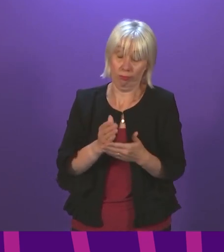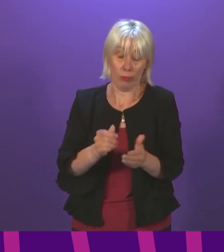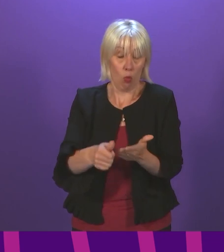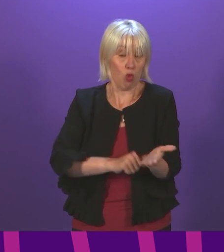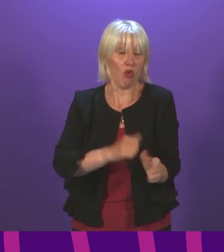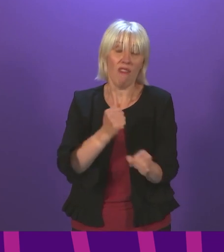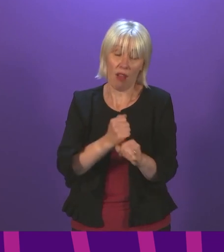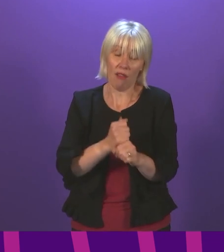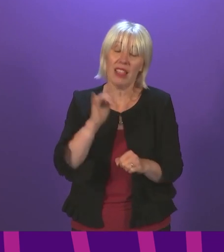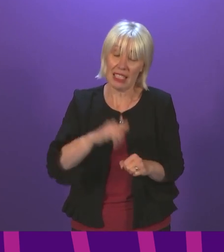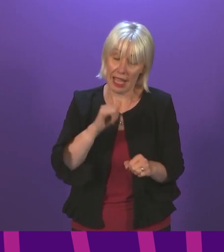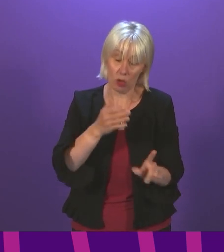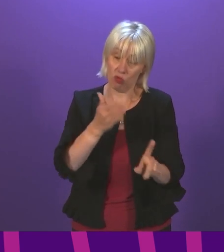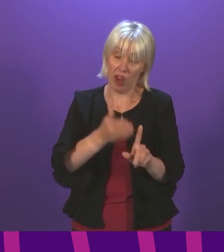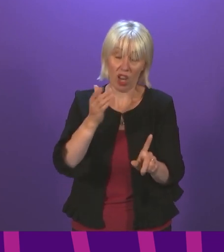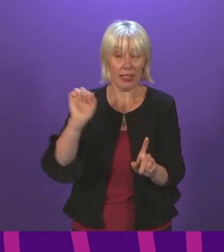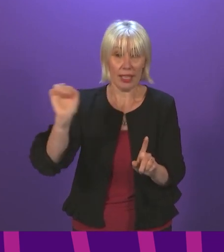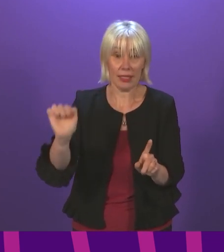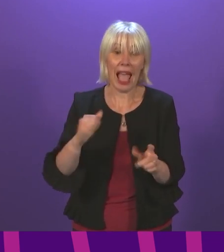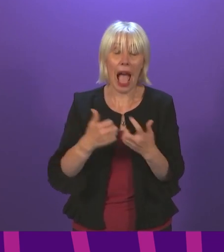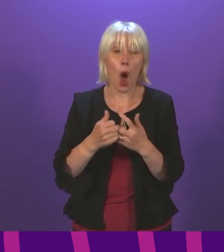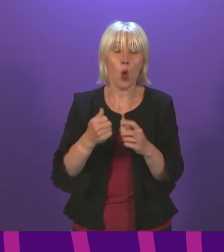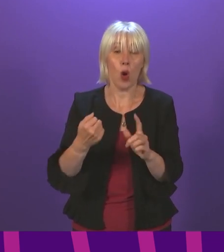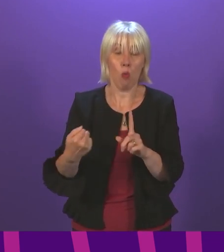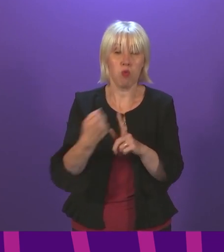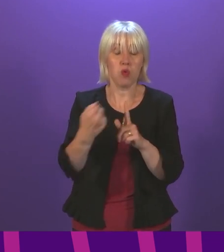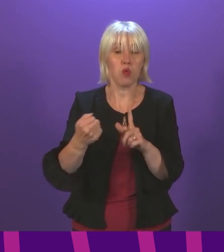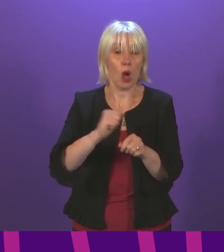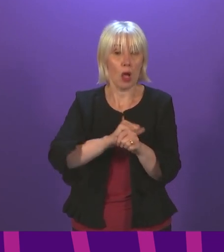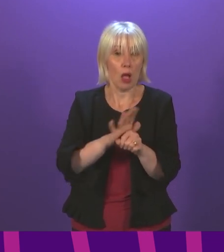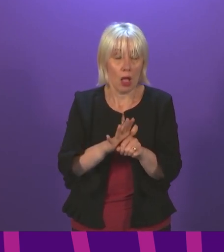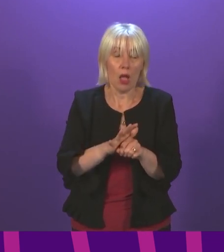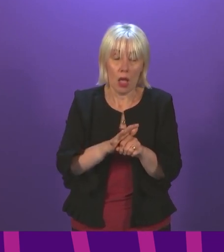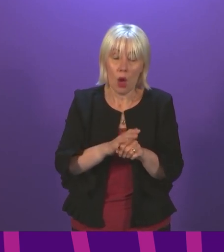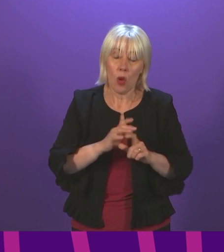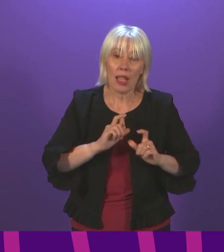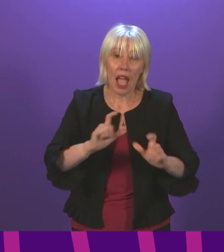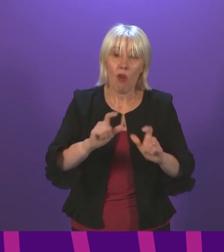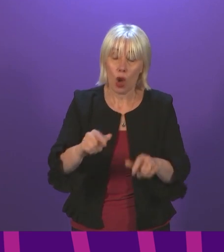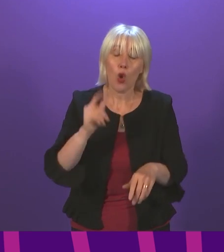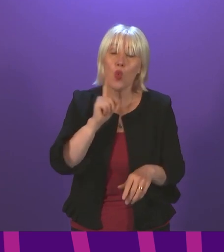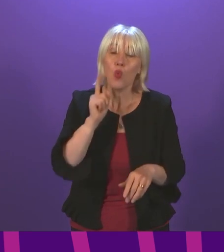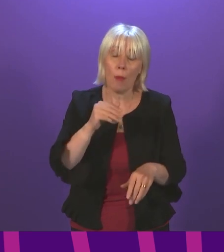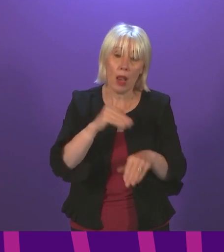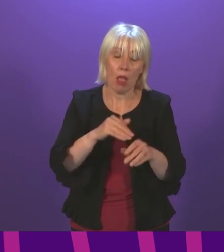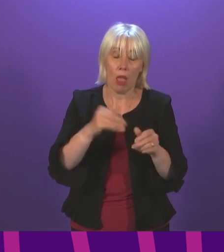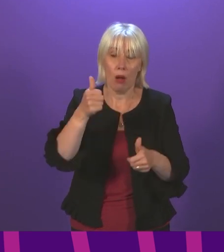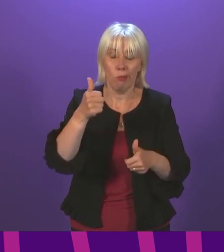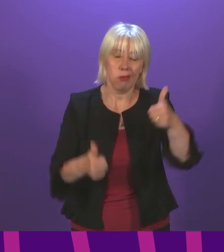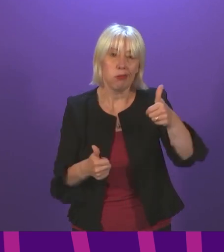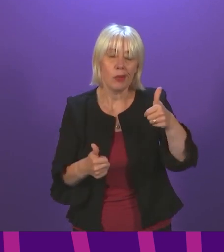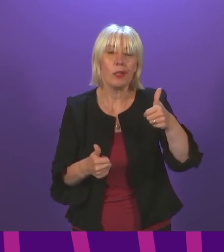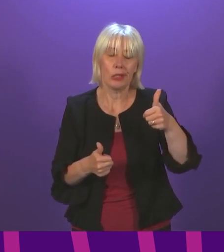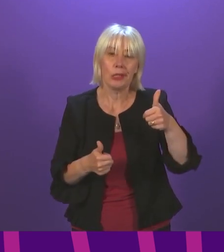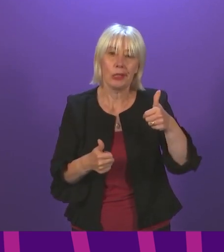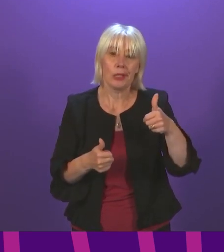recognises the point that Karen Adam has just made. The impacts of COVID have been and will, no doubt, continue to be experienced disproportionately by different groups, and